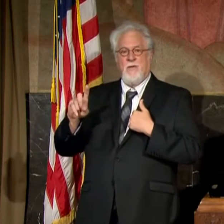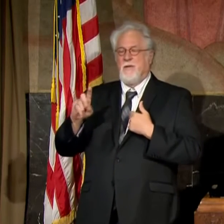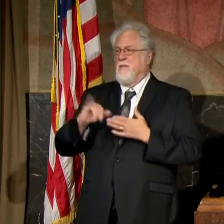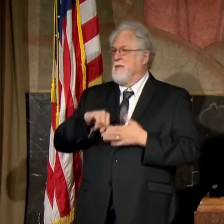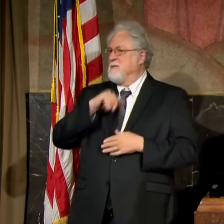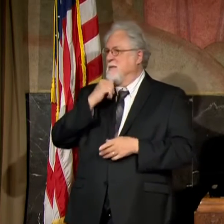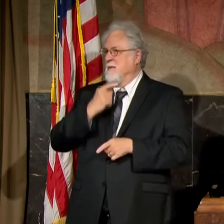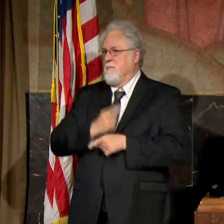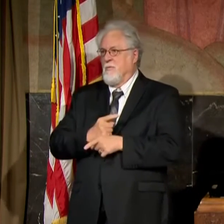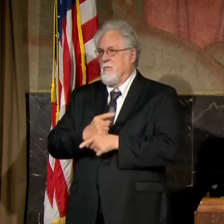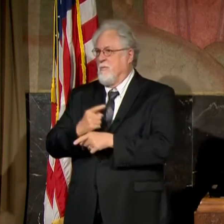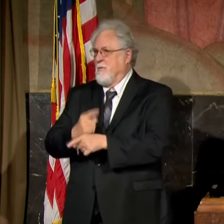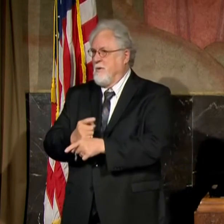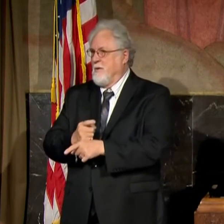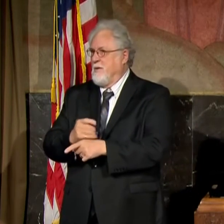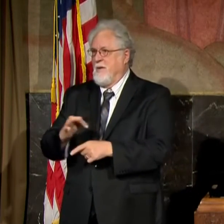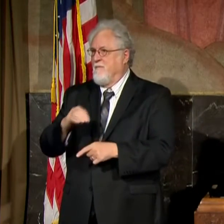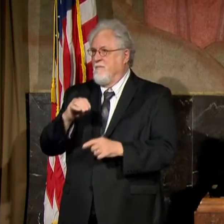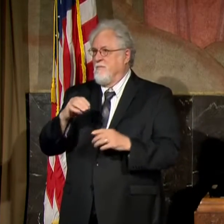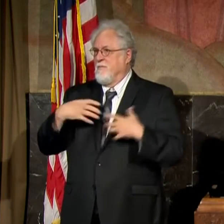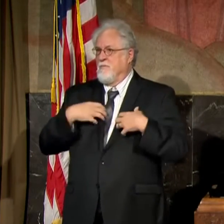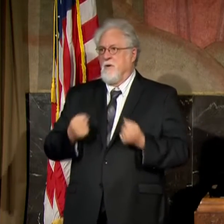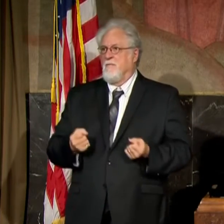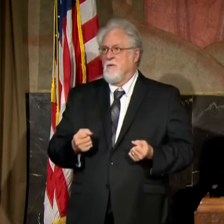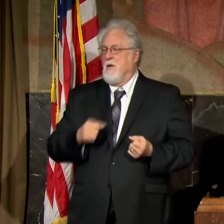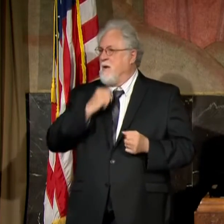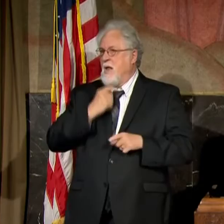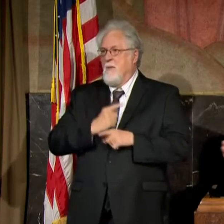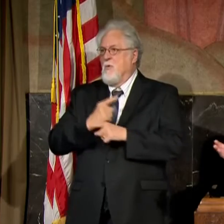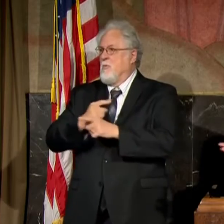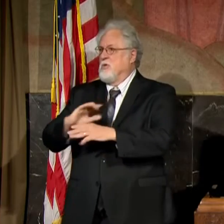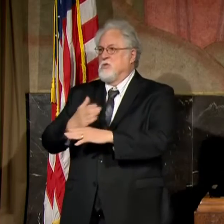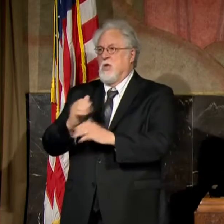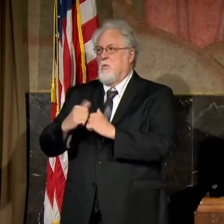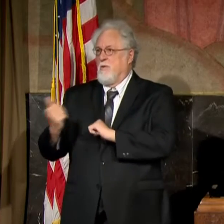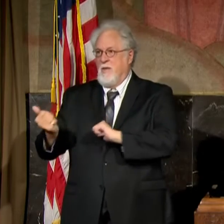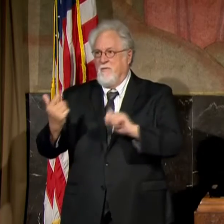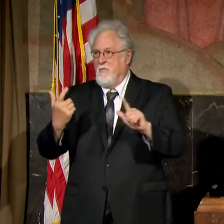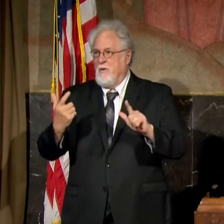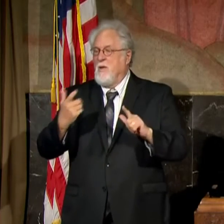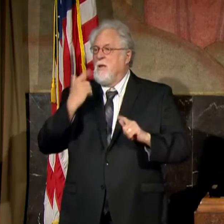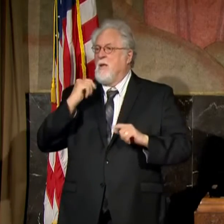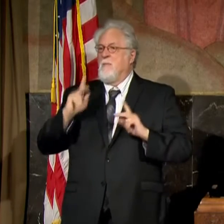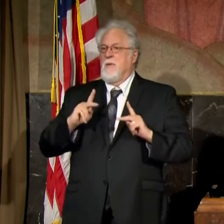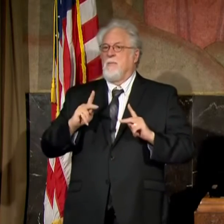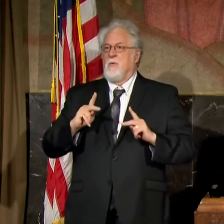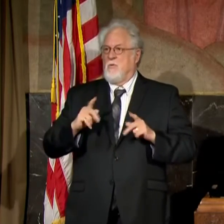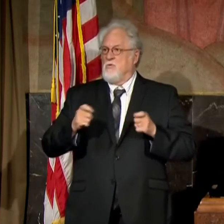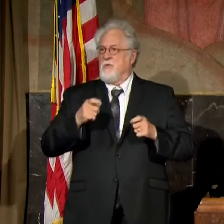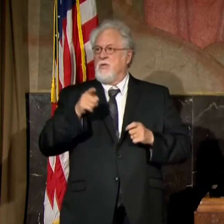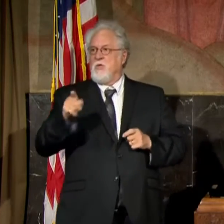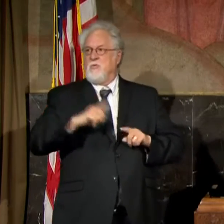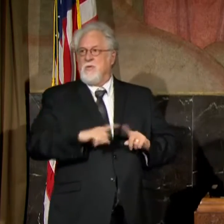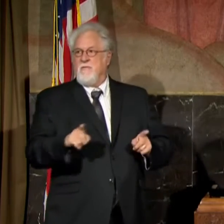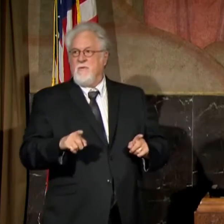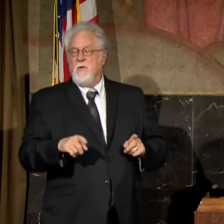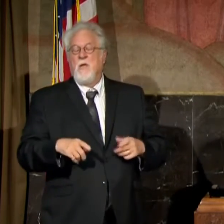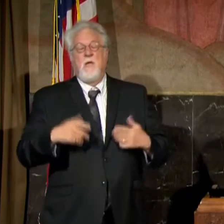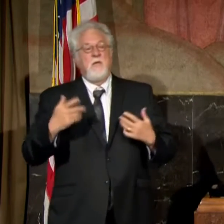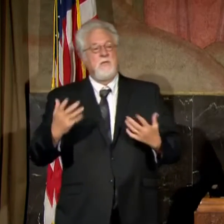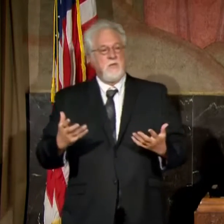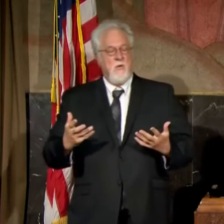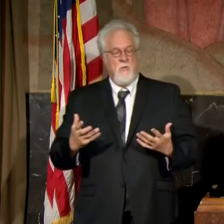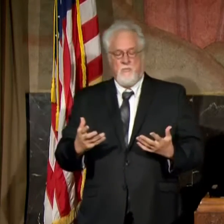that's not appropriate if they no longer have it, and it's not appropriate to share that with everyone because people will treat you differently. So